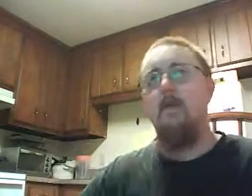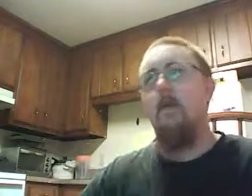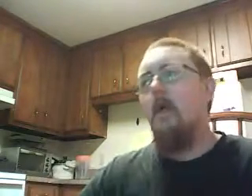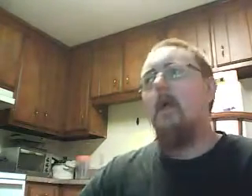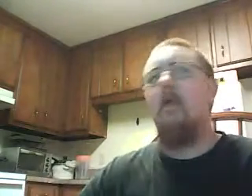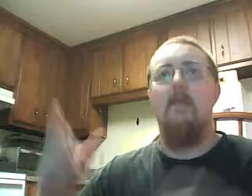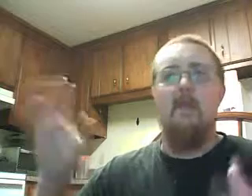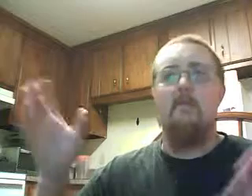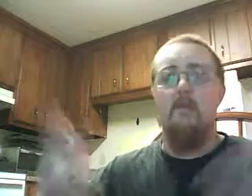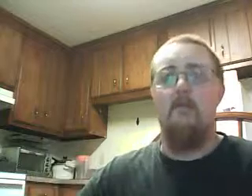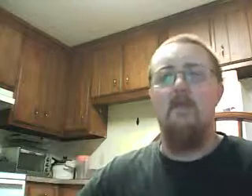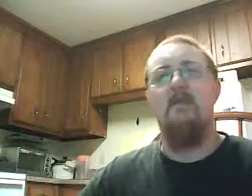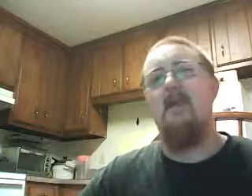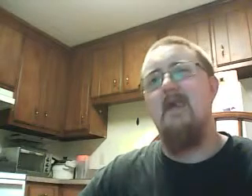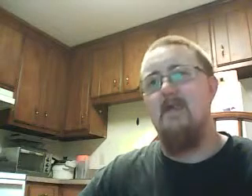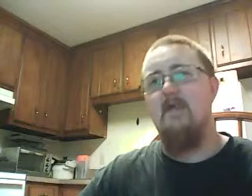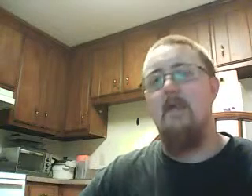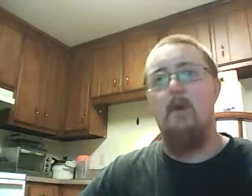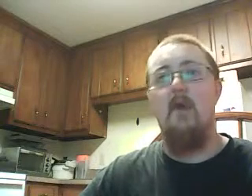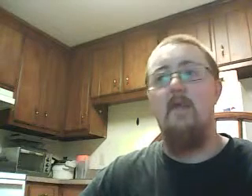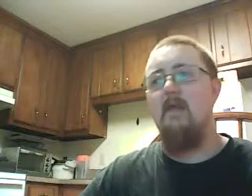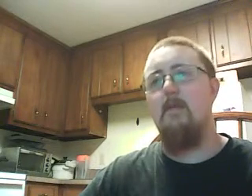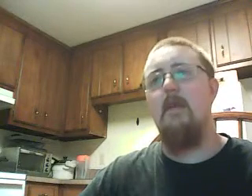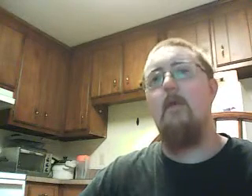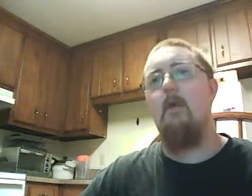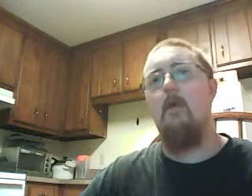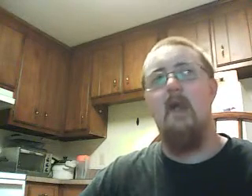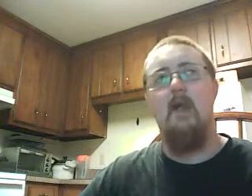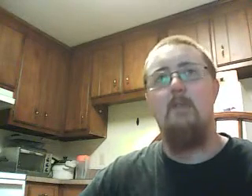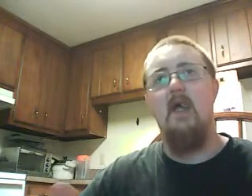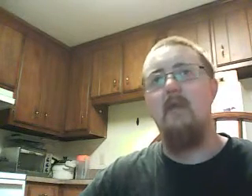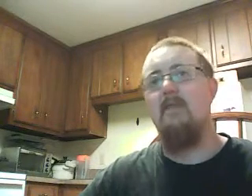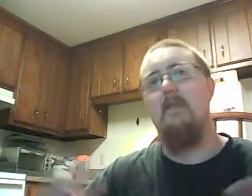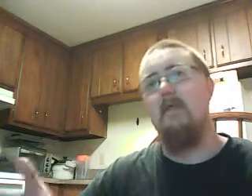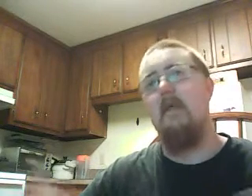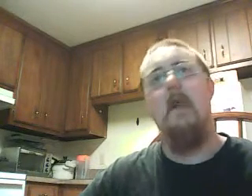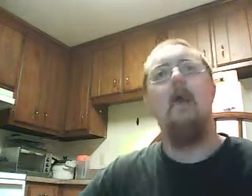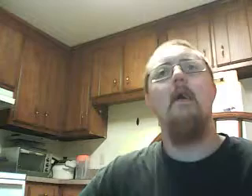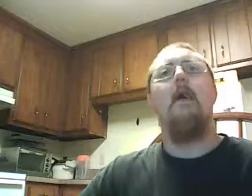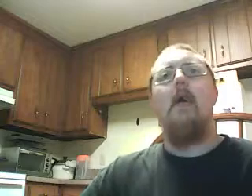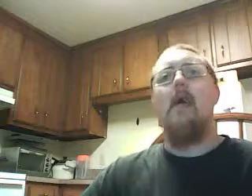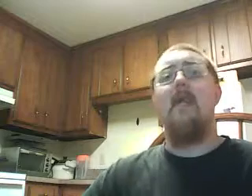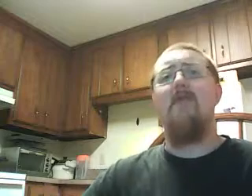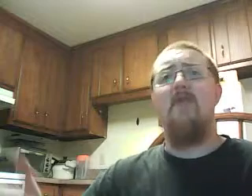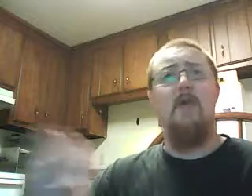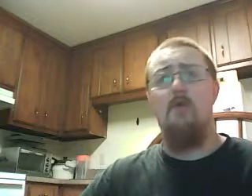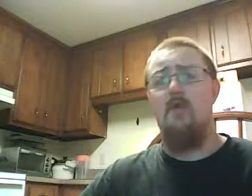know. And then let them do whatever. It kind of sucks that they throw away things. I mean, they were thrown away, like, plates and things like that. And he had videos of,